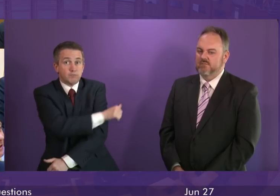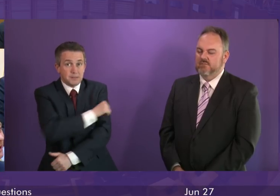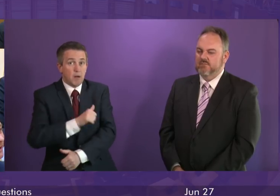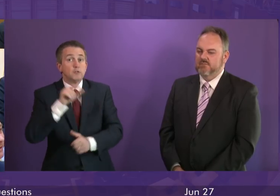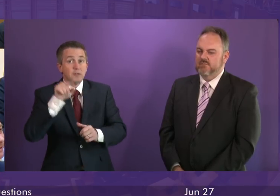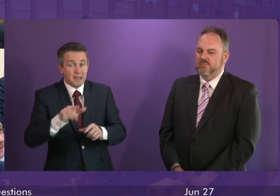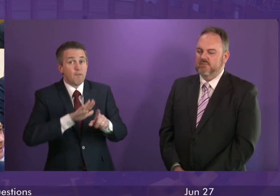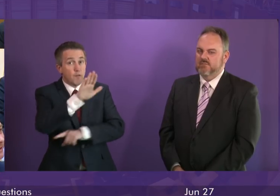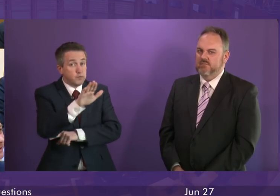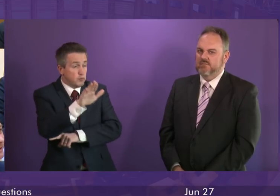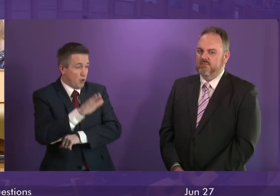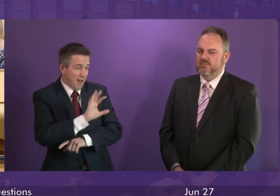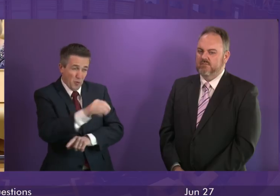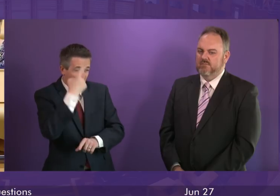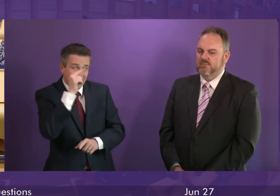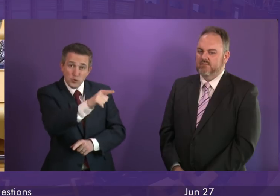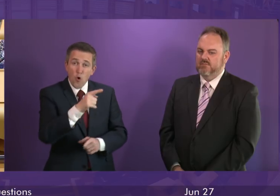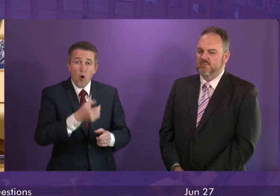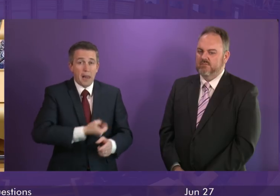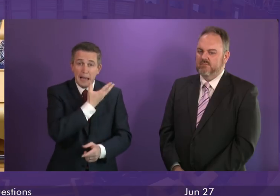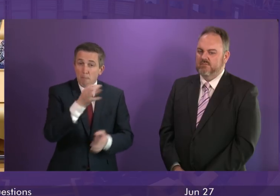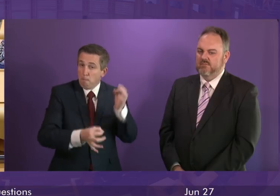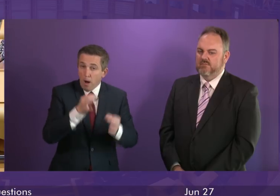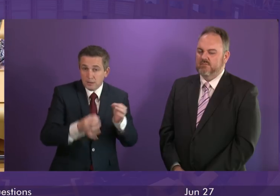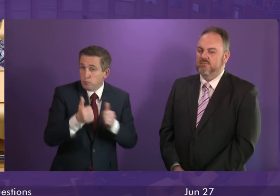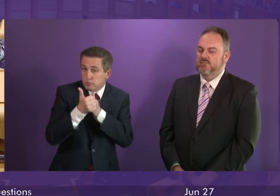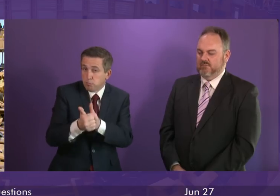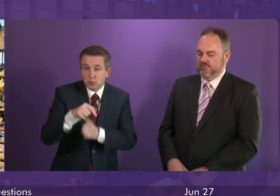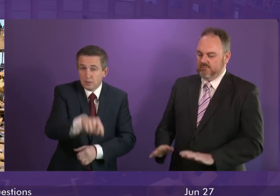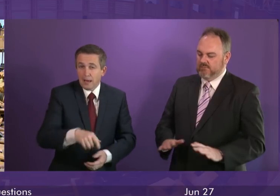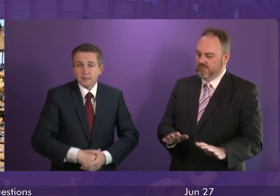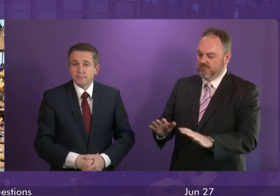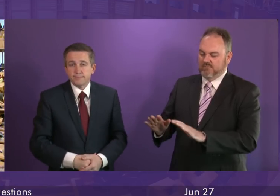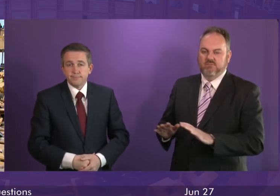future. I'm not sure any of that would have happened had Labour still been on these benches.